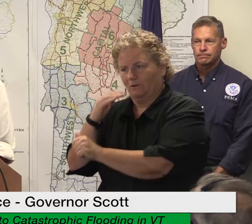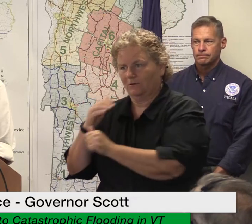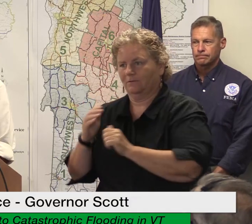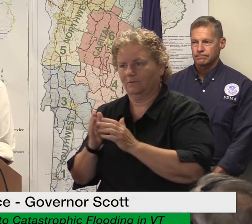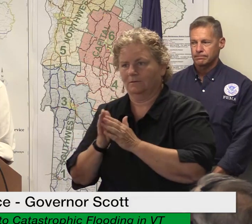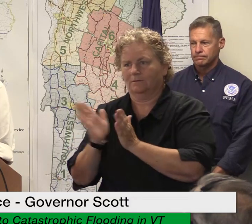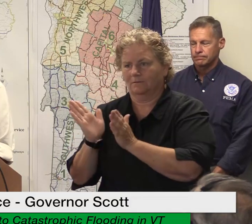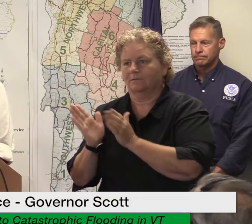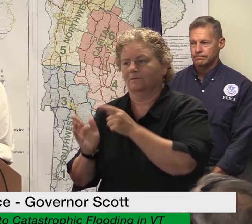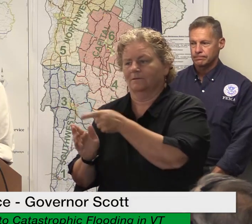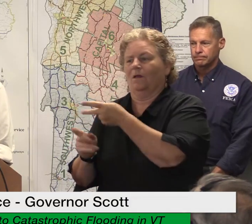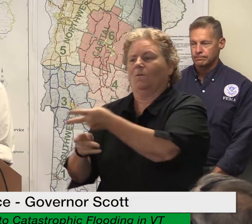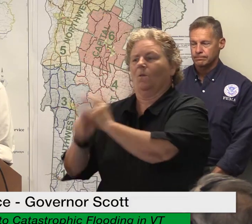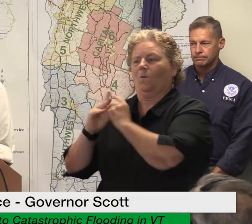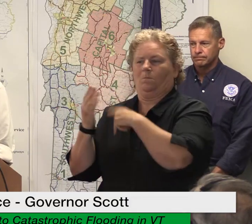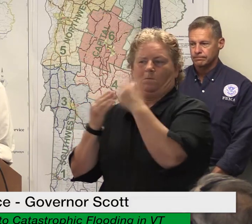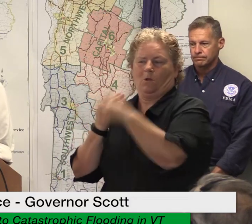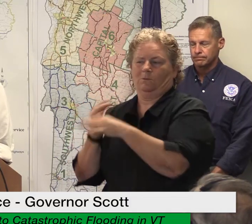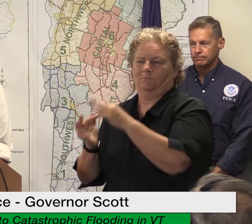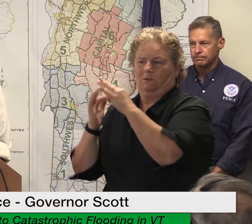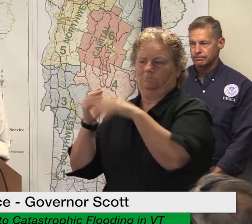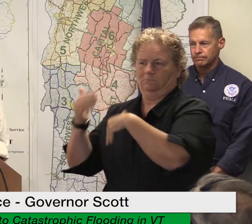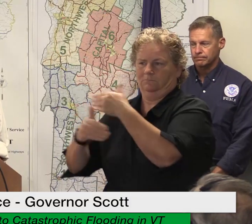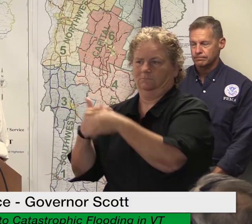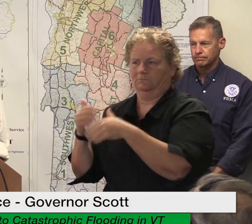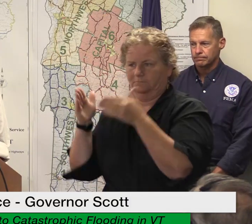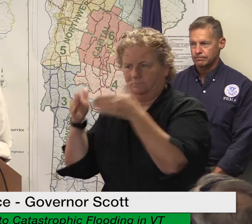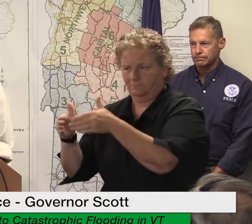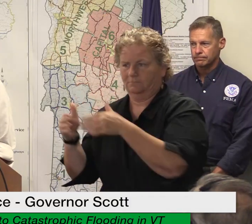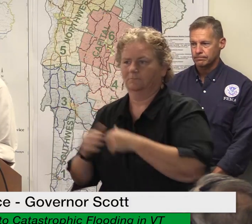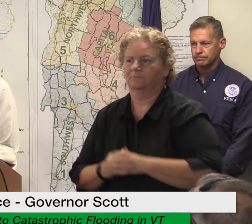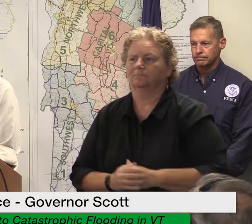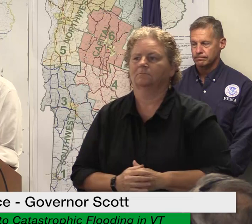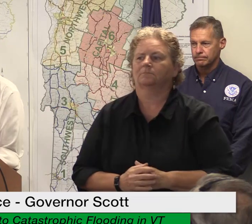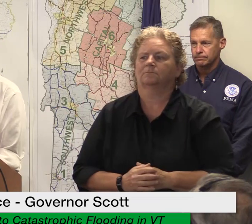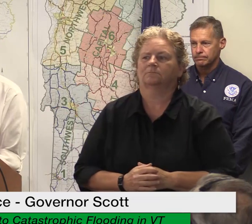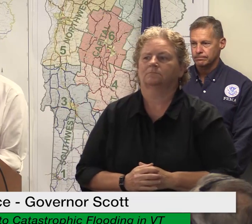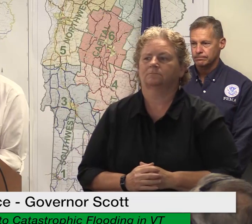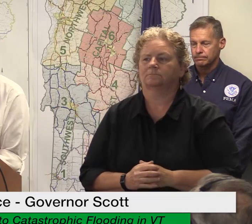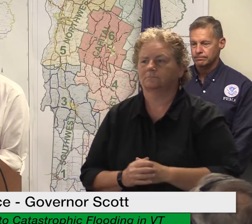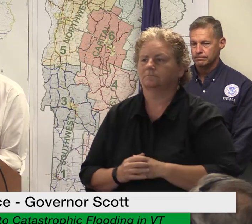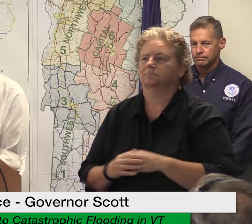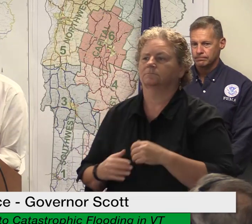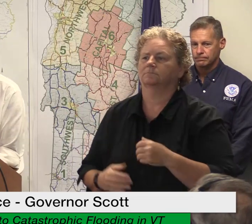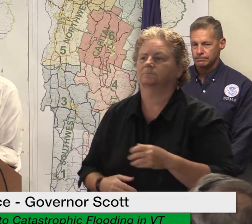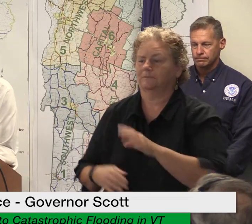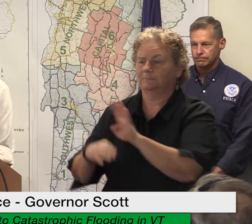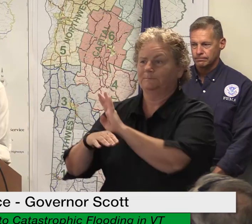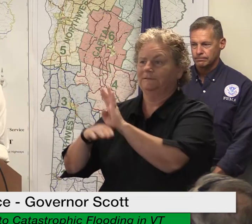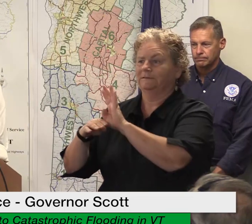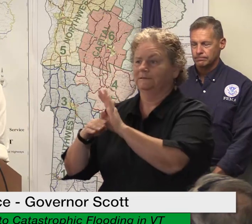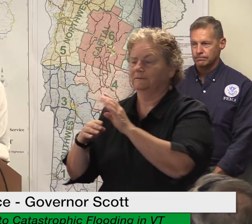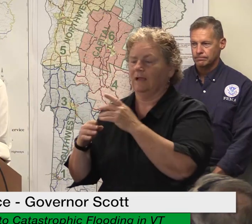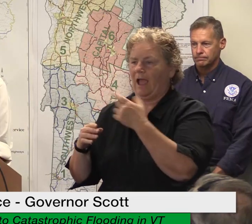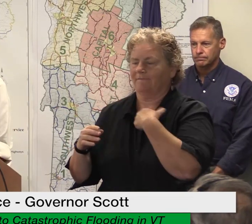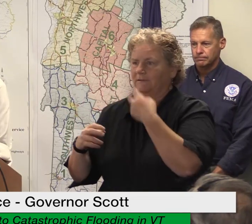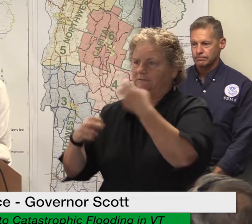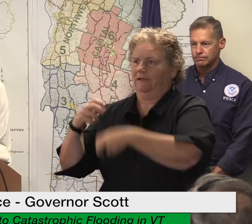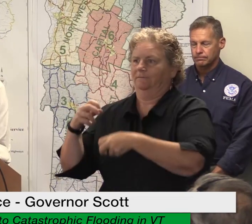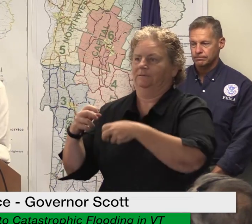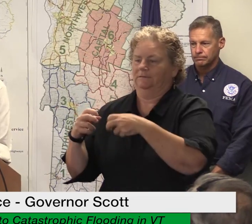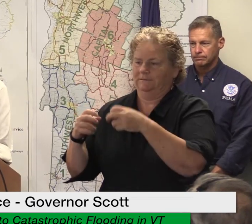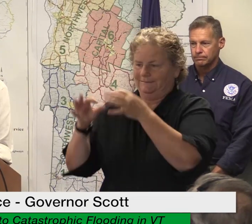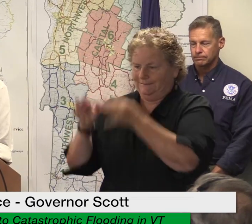right now there are businesses that are making tough choices about how to pay for repairs so they can bring their employees